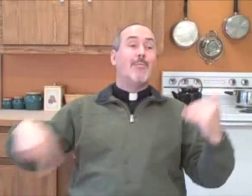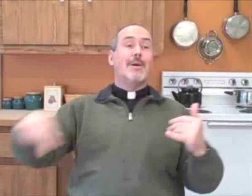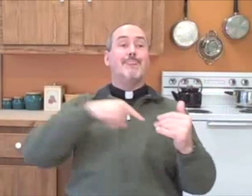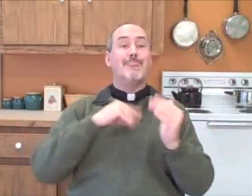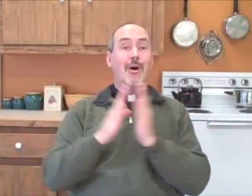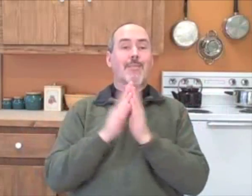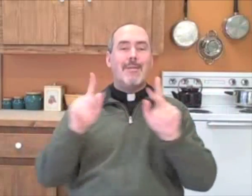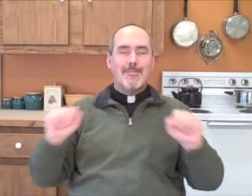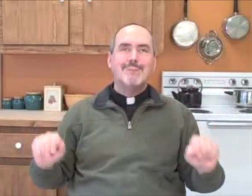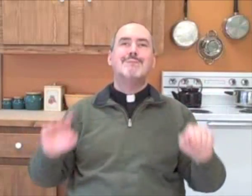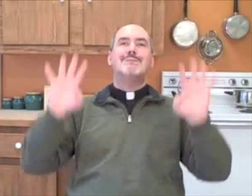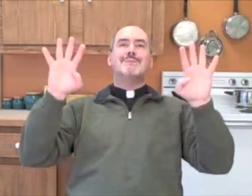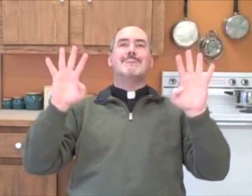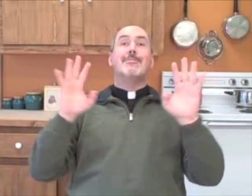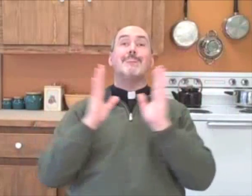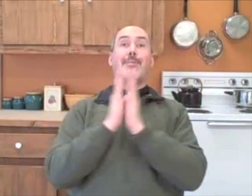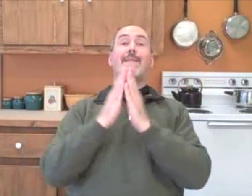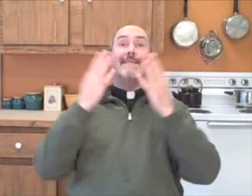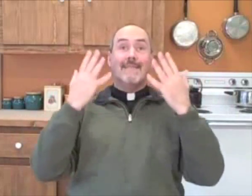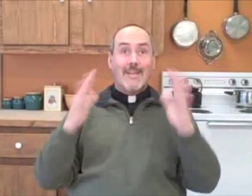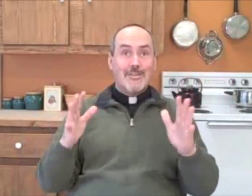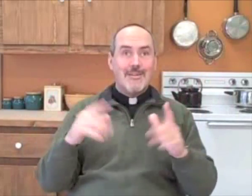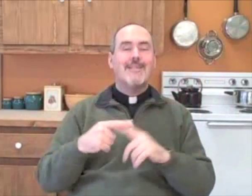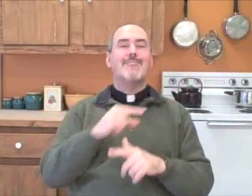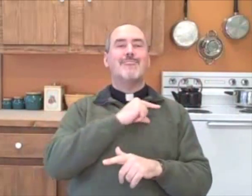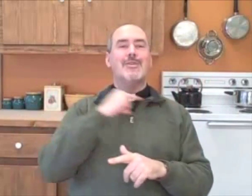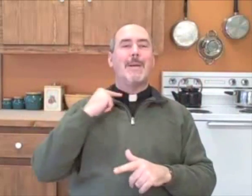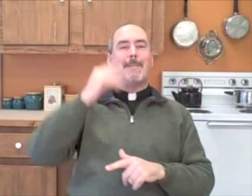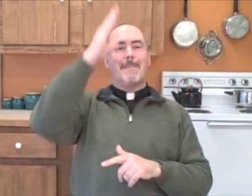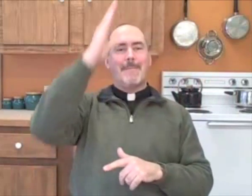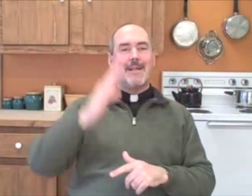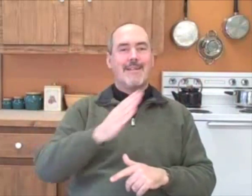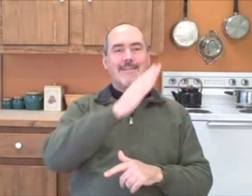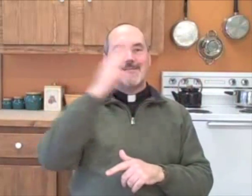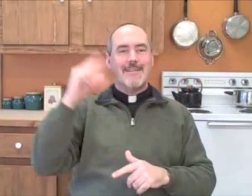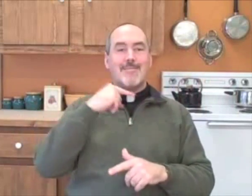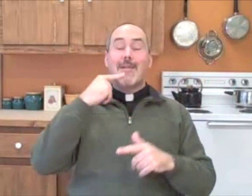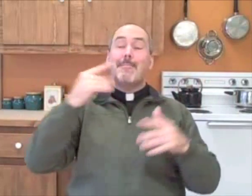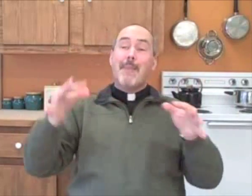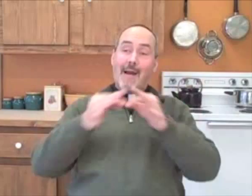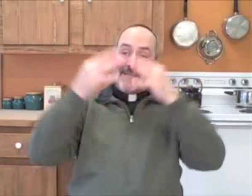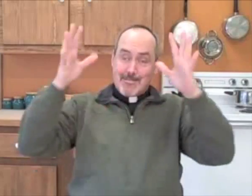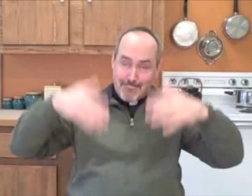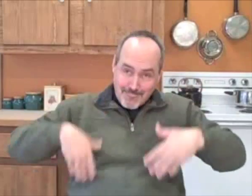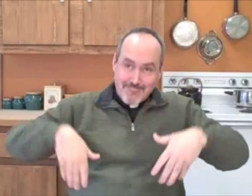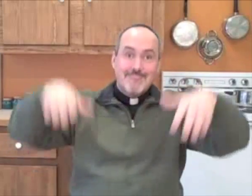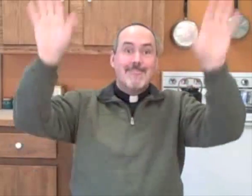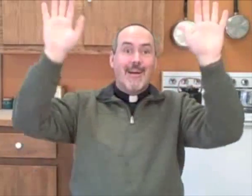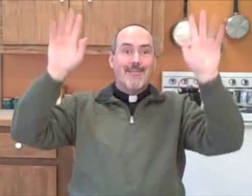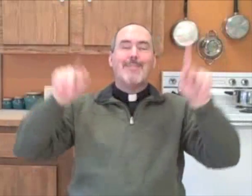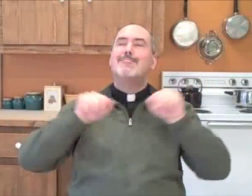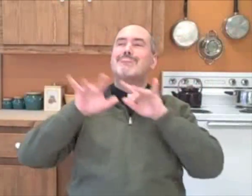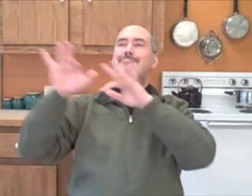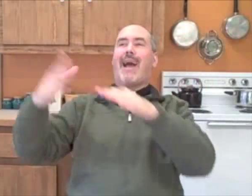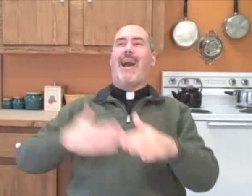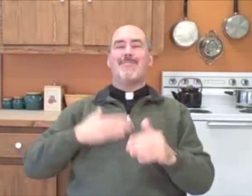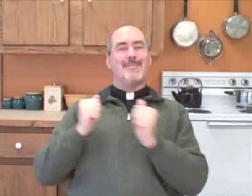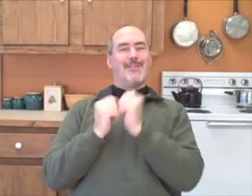and the priest bless us, then we leave happy because Jesus is inside of us.